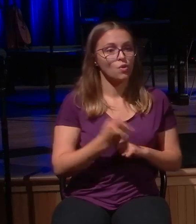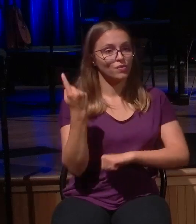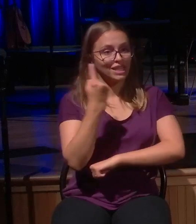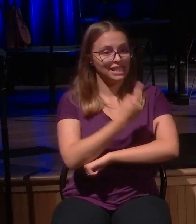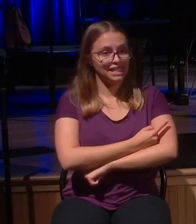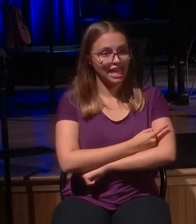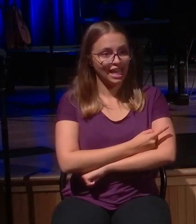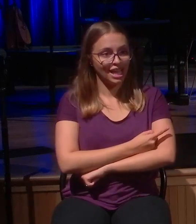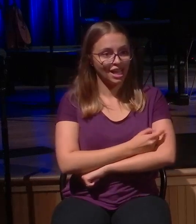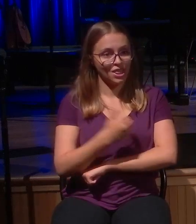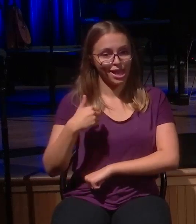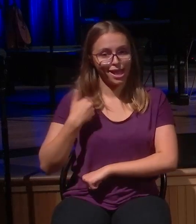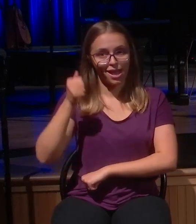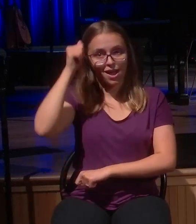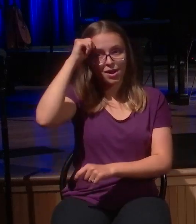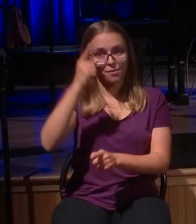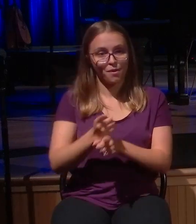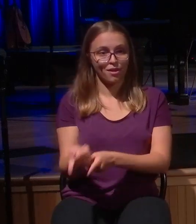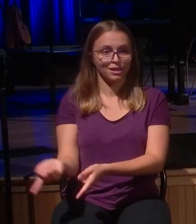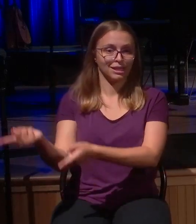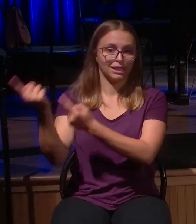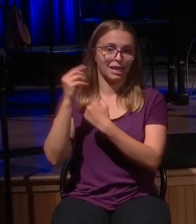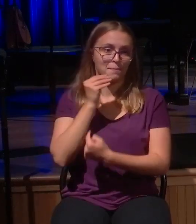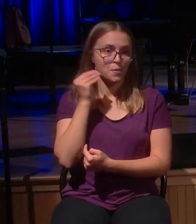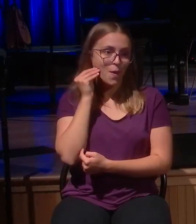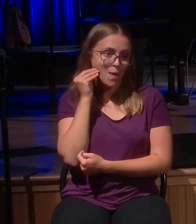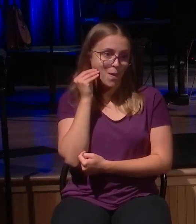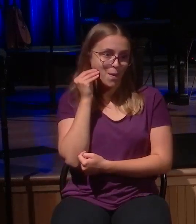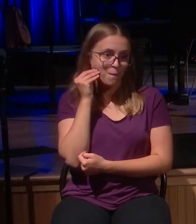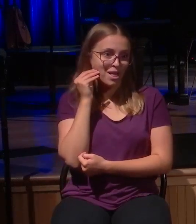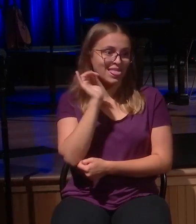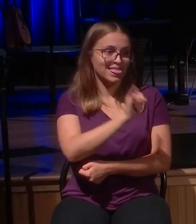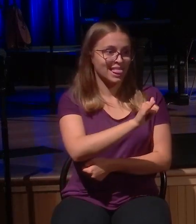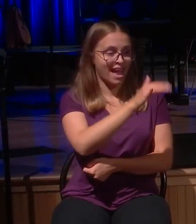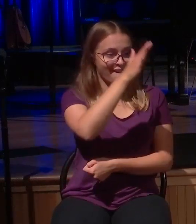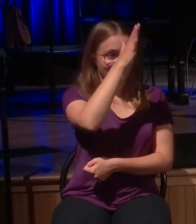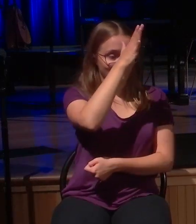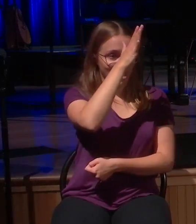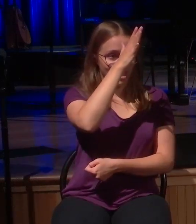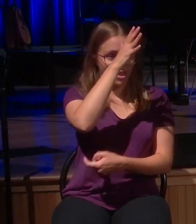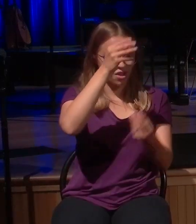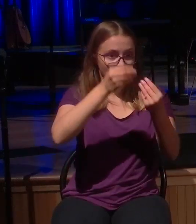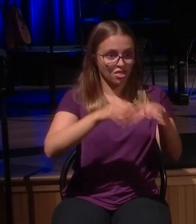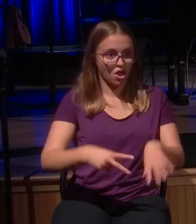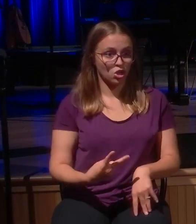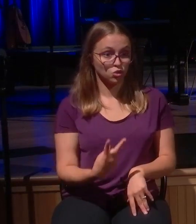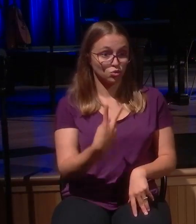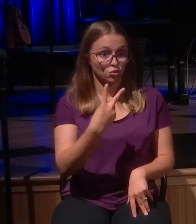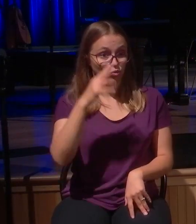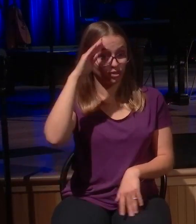He refused to go in. New hope. the beauty of this parable is that it ends with a lack of resolve.